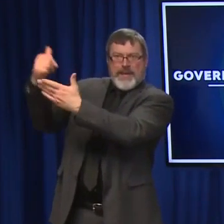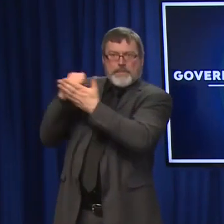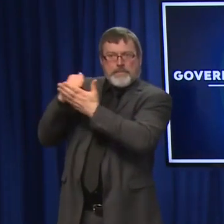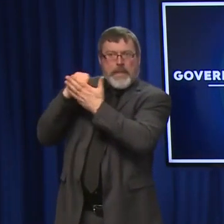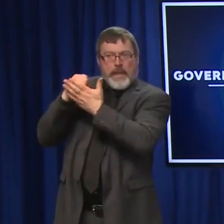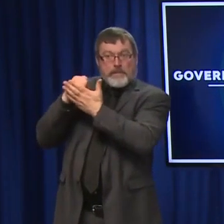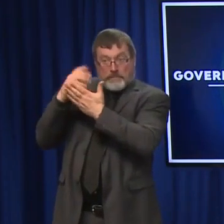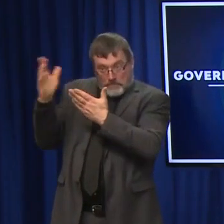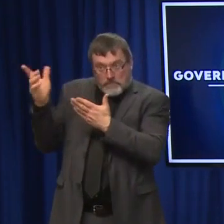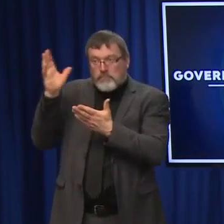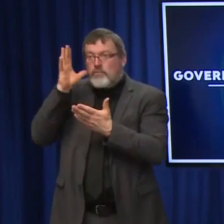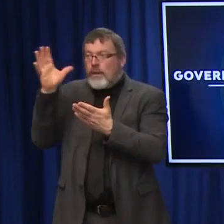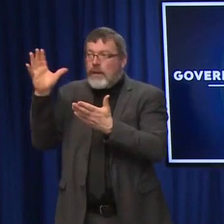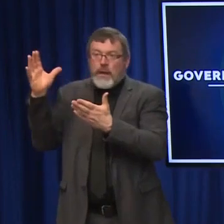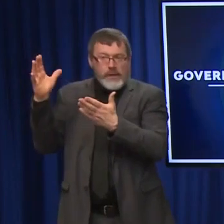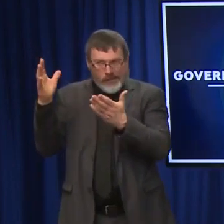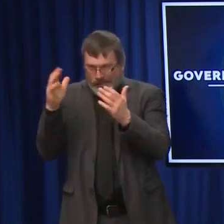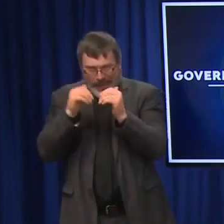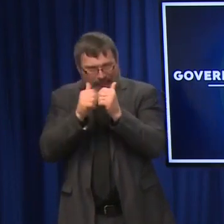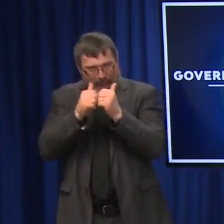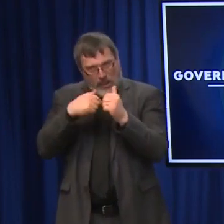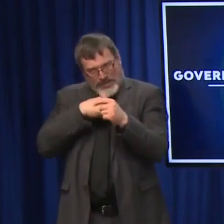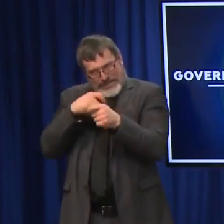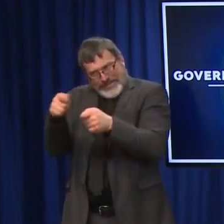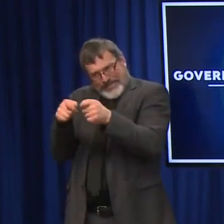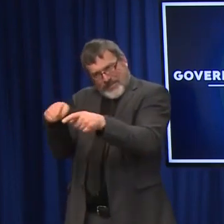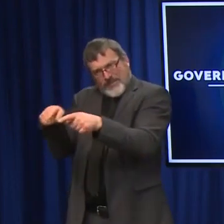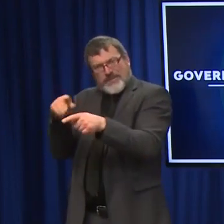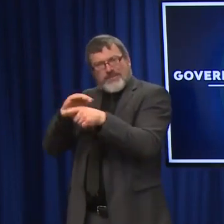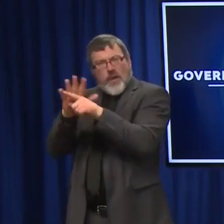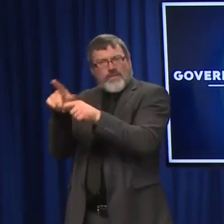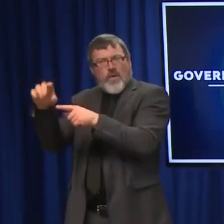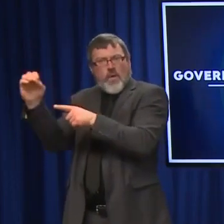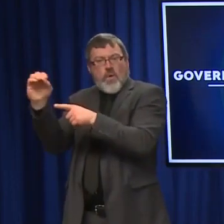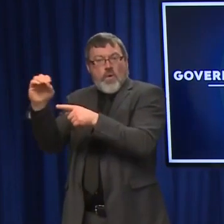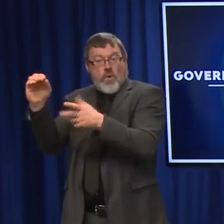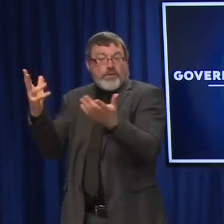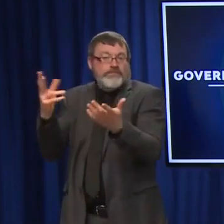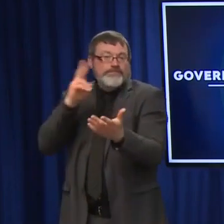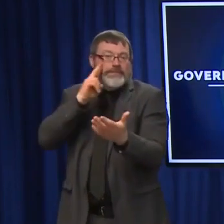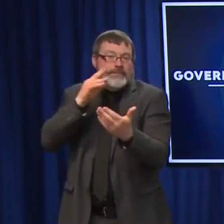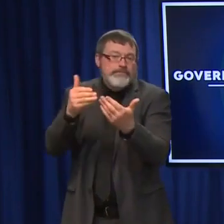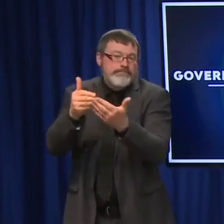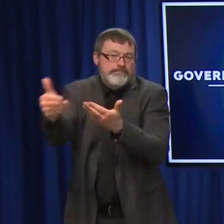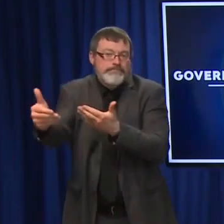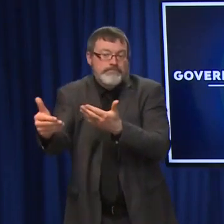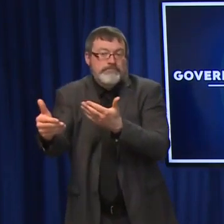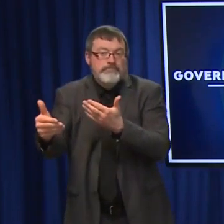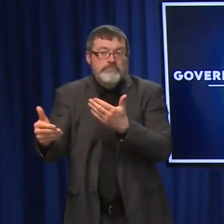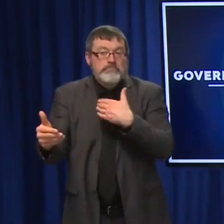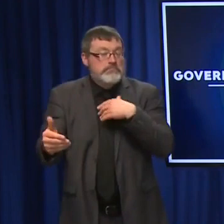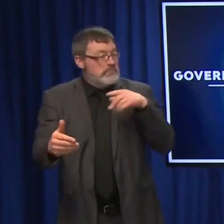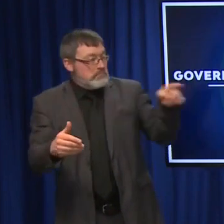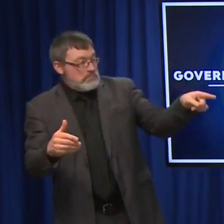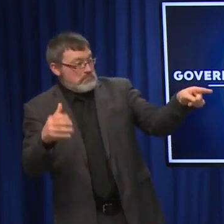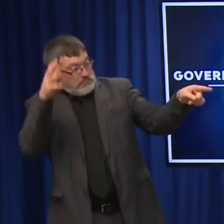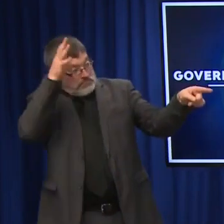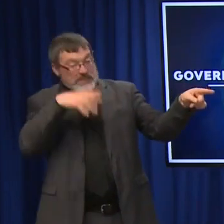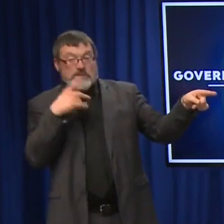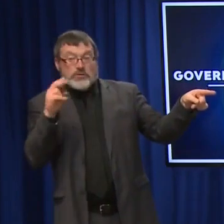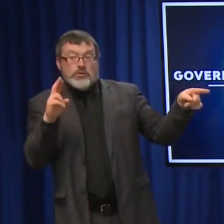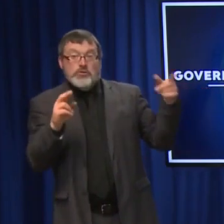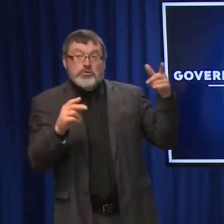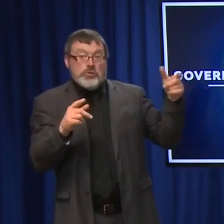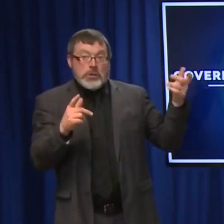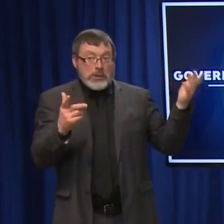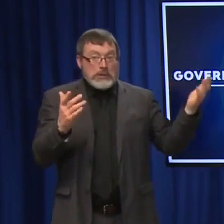stronger against Omicron. But it still remains to be seen, maybe more of a question for Dr. Shannon term, will it give you more severe symptoms? Is it more